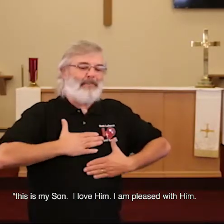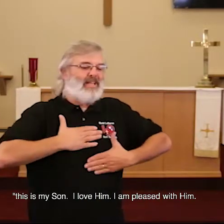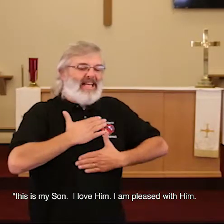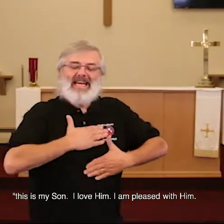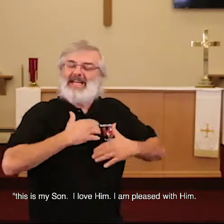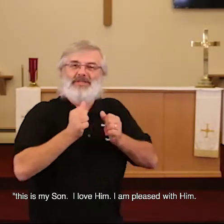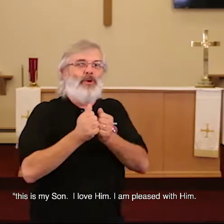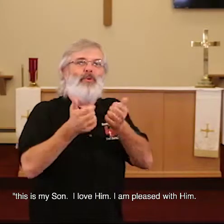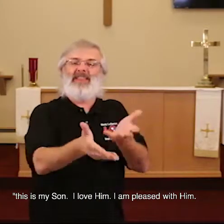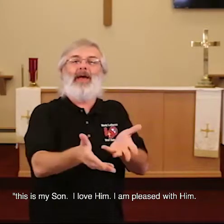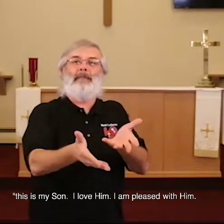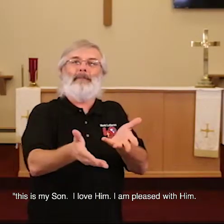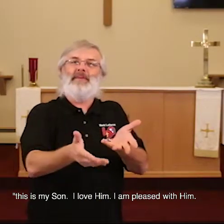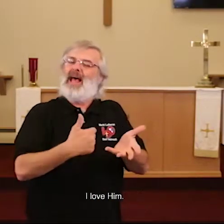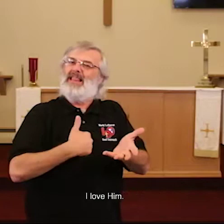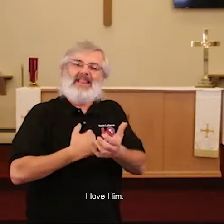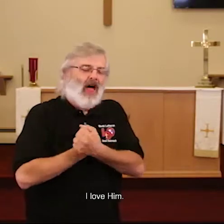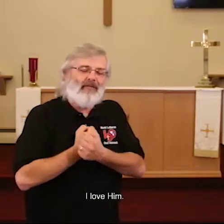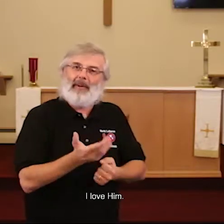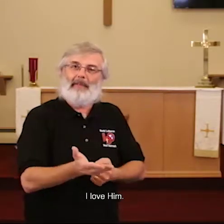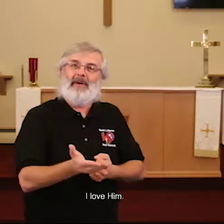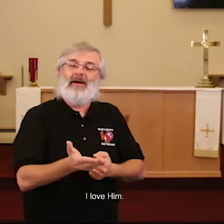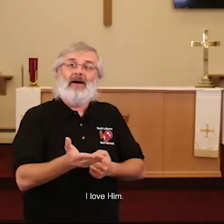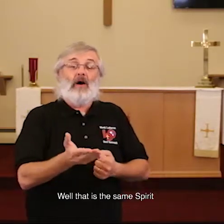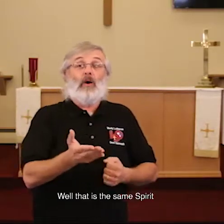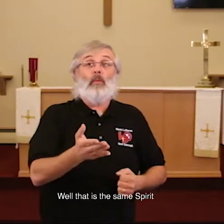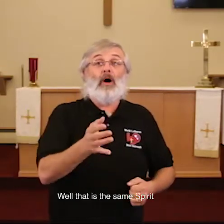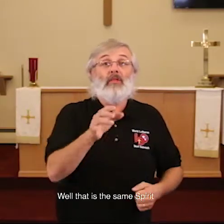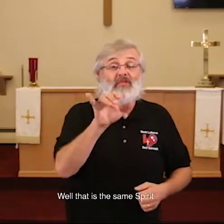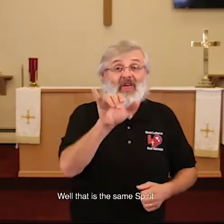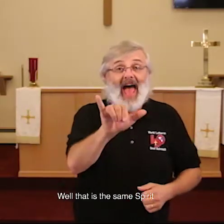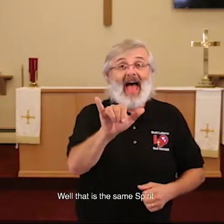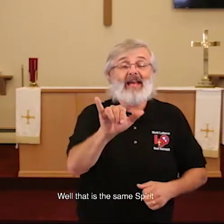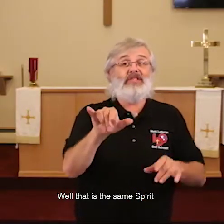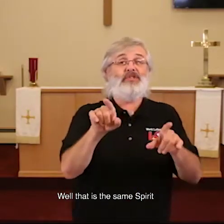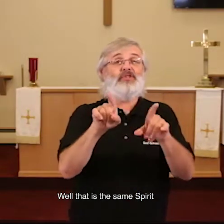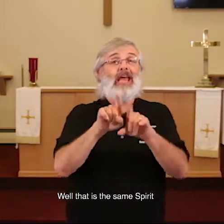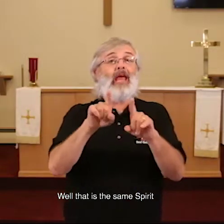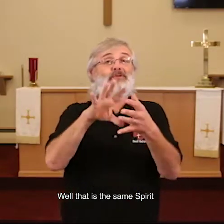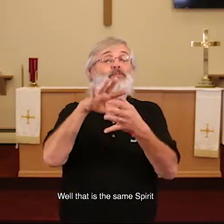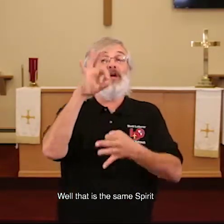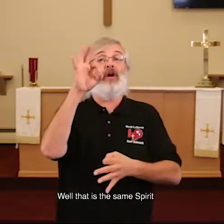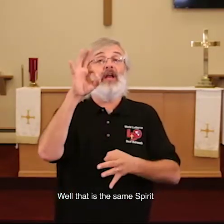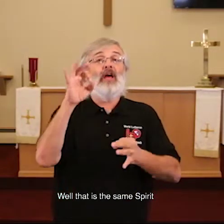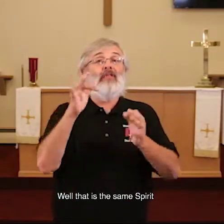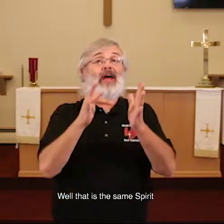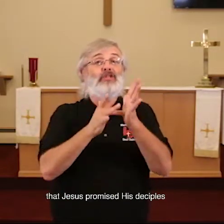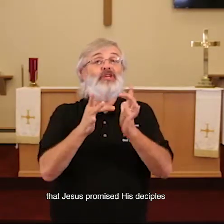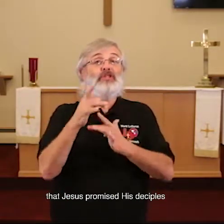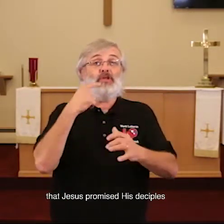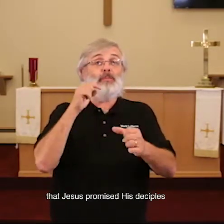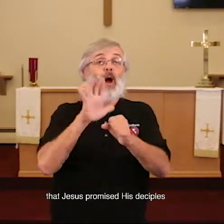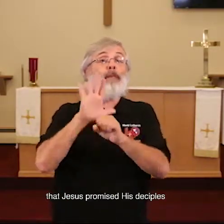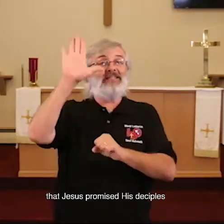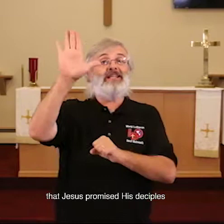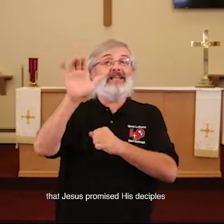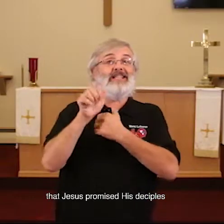pleased with Him, love Him. Well, that is the same Spirit that Jesus promised His